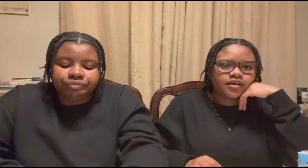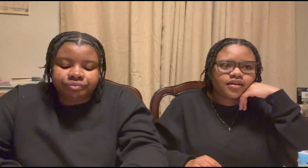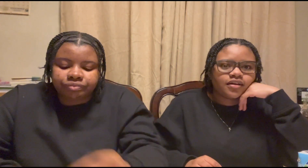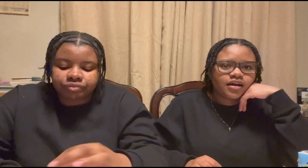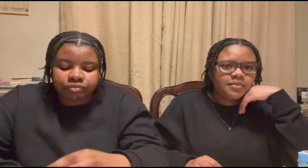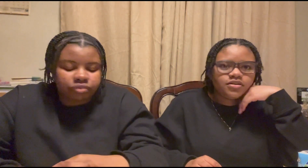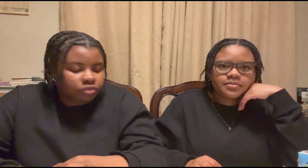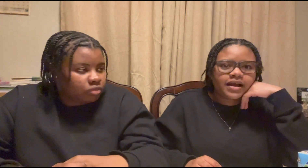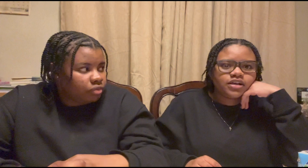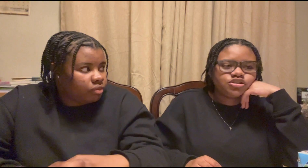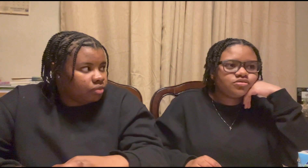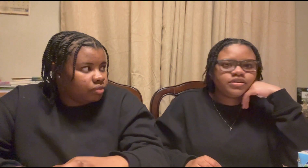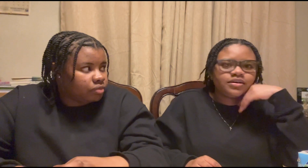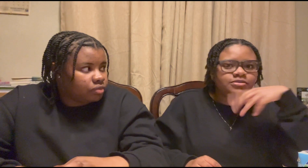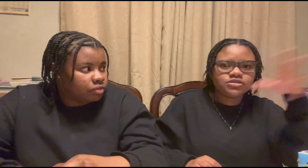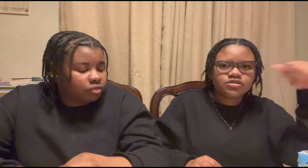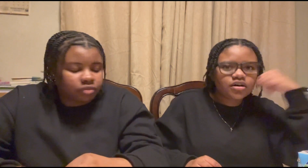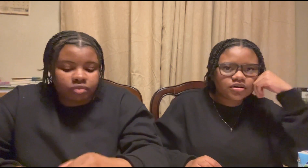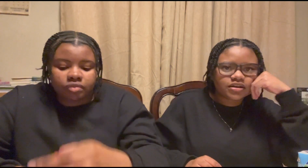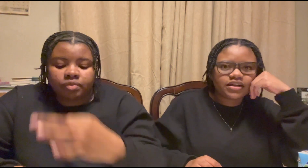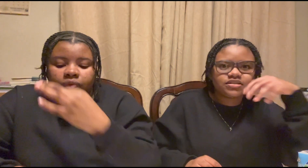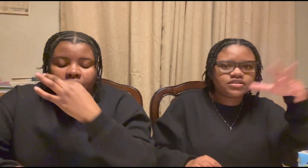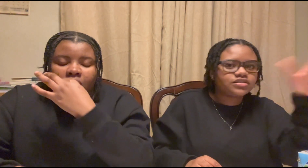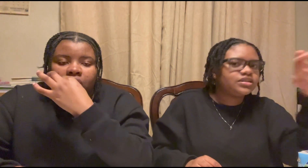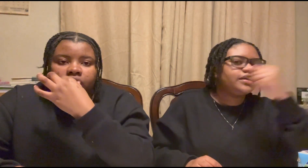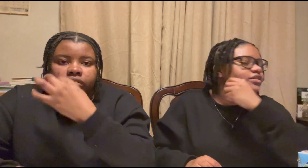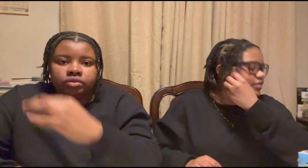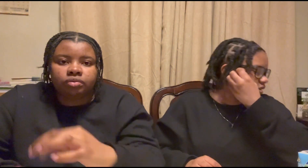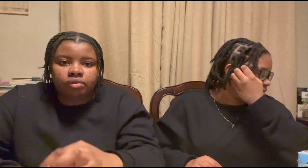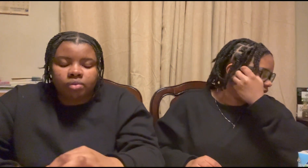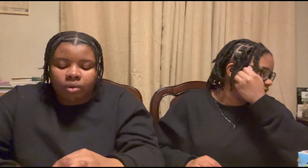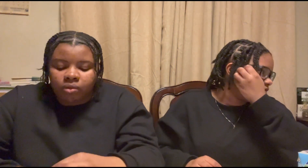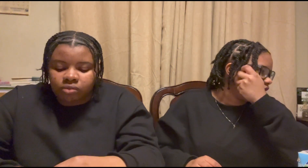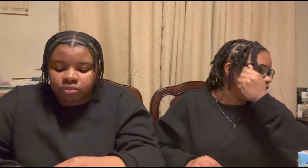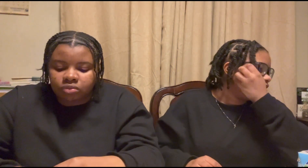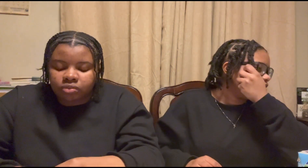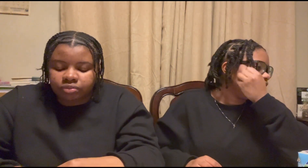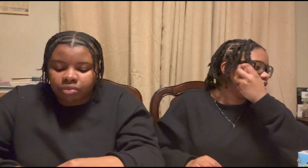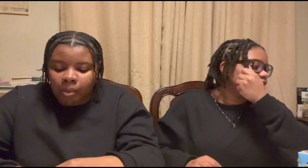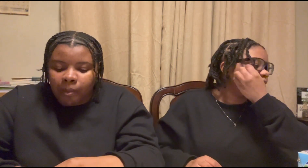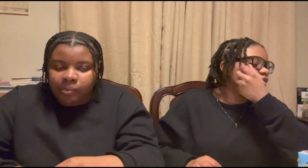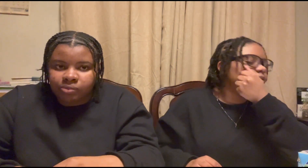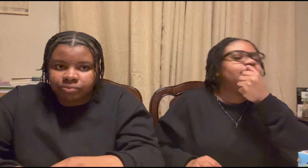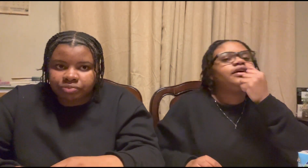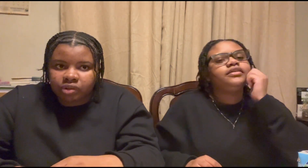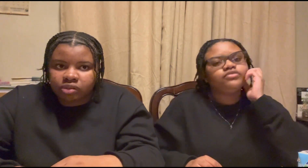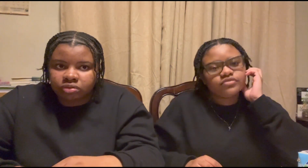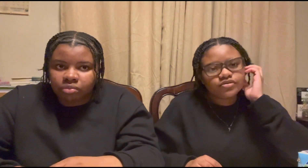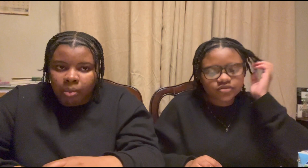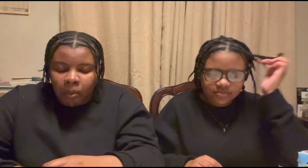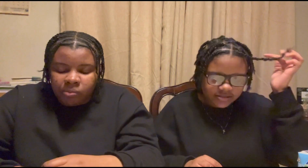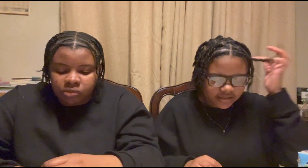i'm gonna look back at you and i'm just talk because it's like nothing in me so that's a couple of my you know what i'm saying